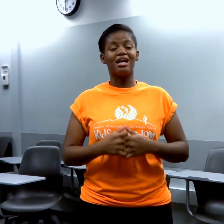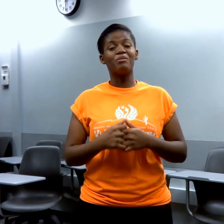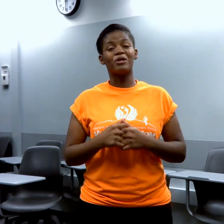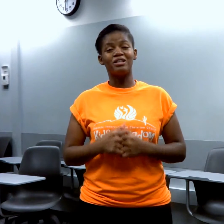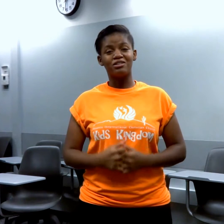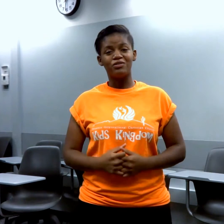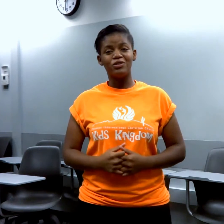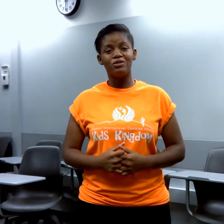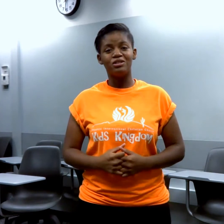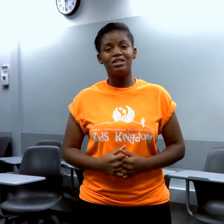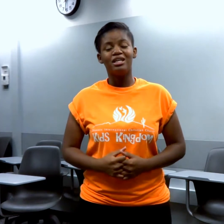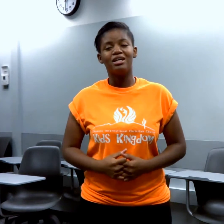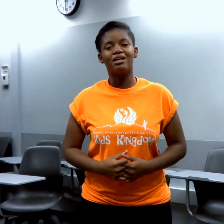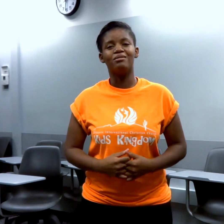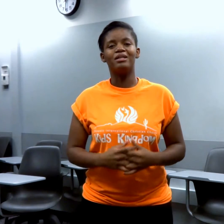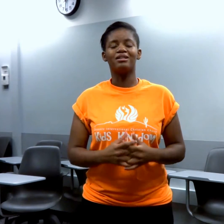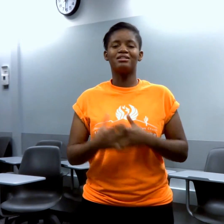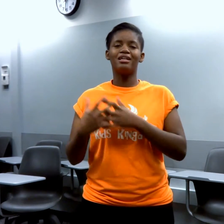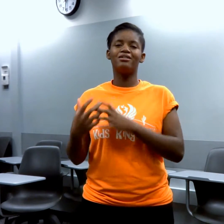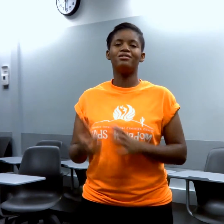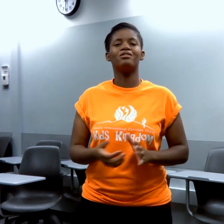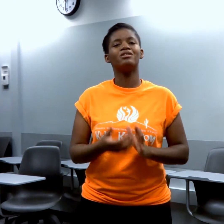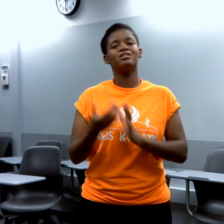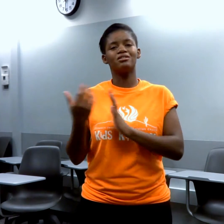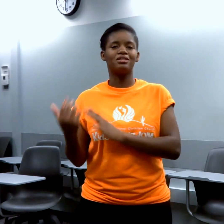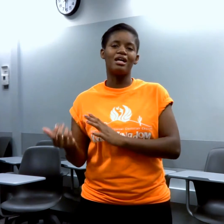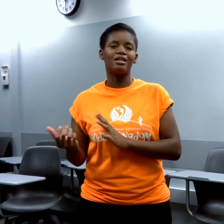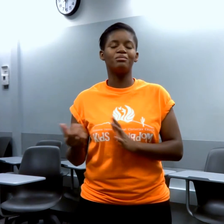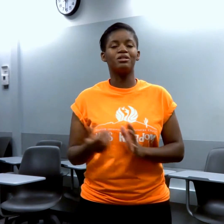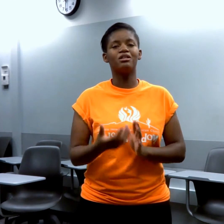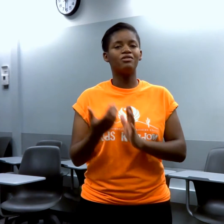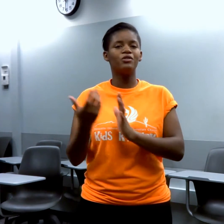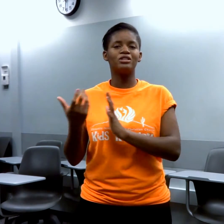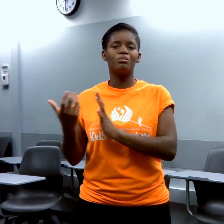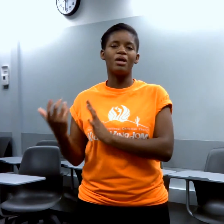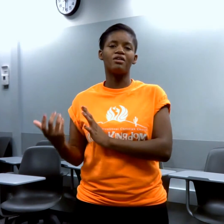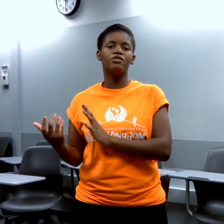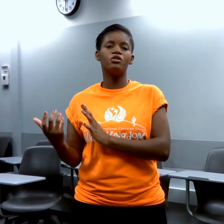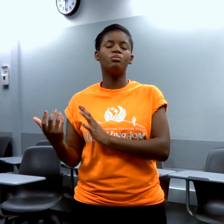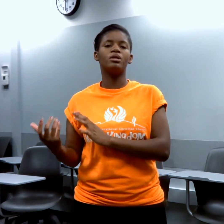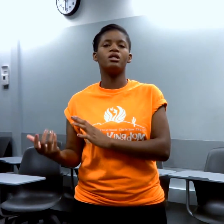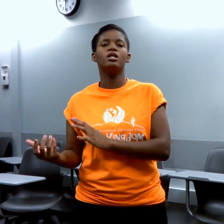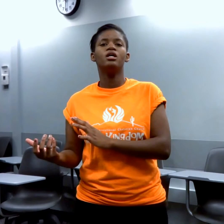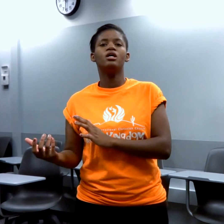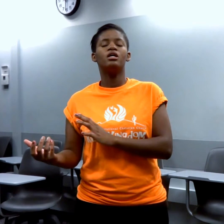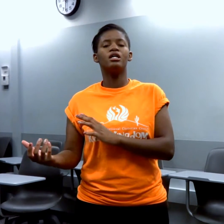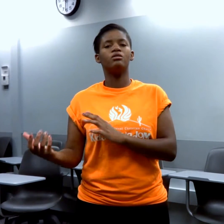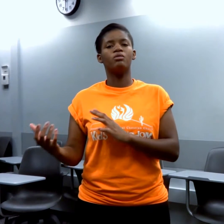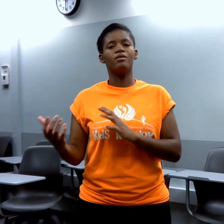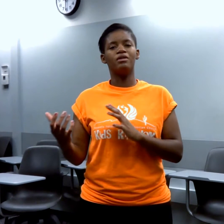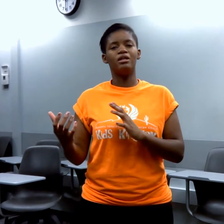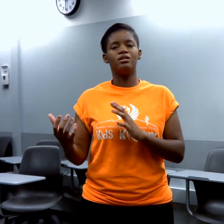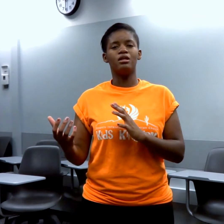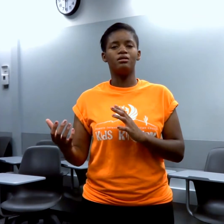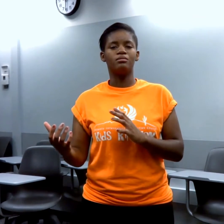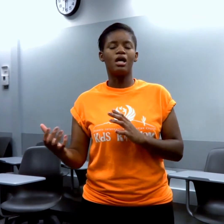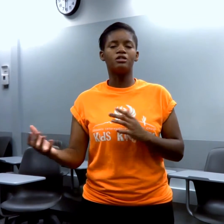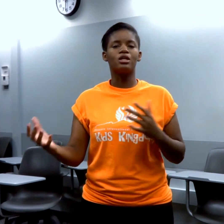lot more cooked food, and on a side note, you can research that, but cooked food isn't bad for you, but in contrast